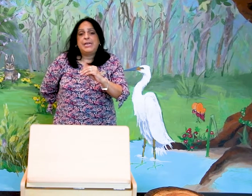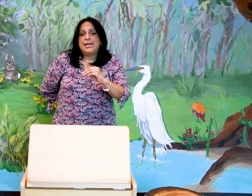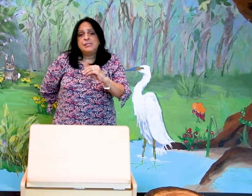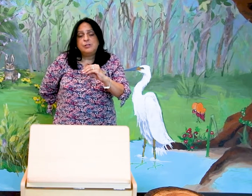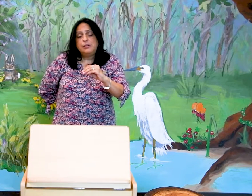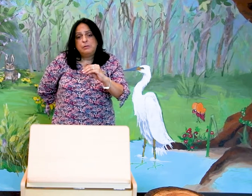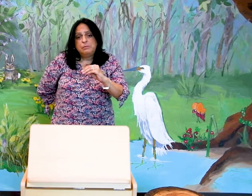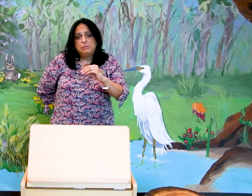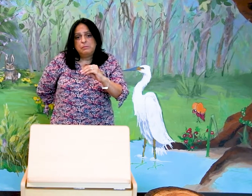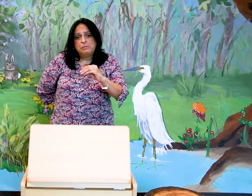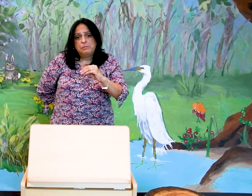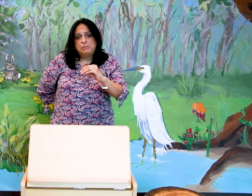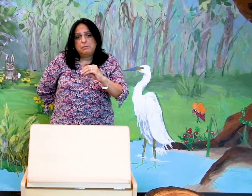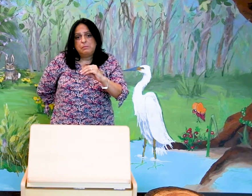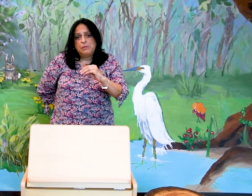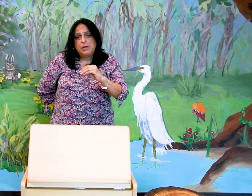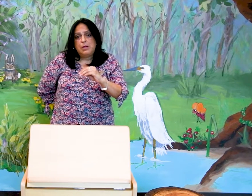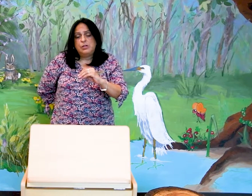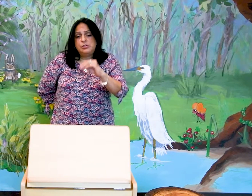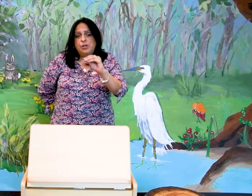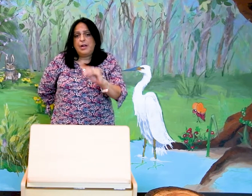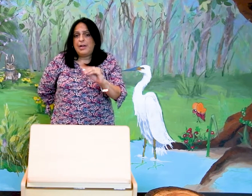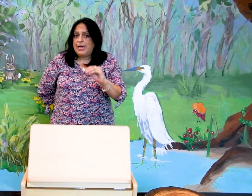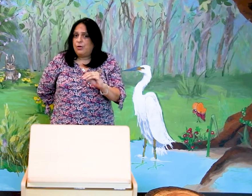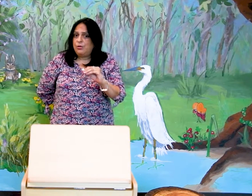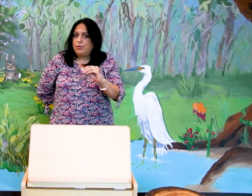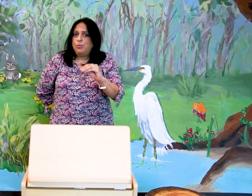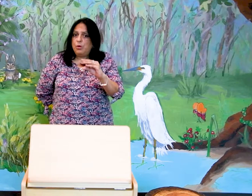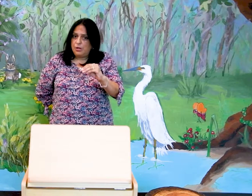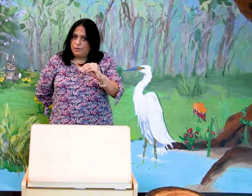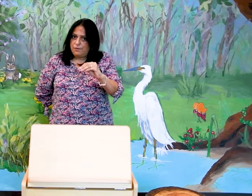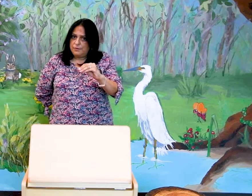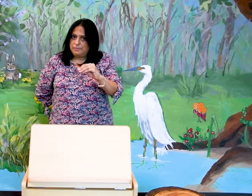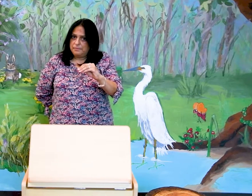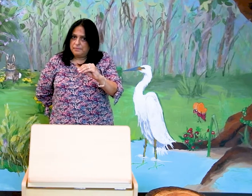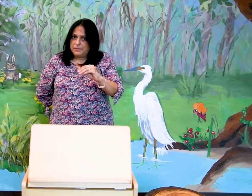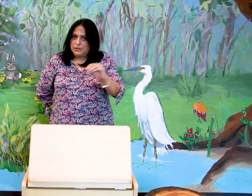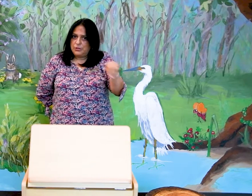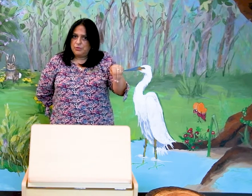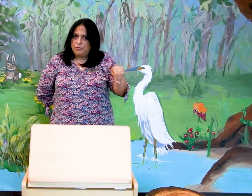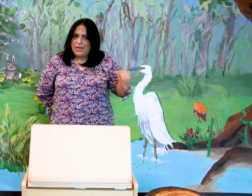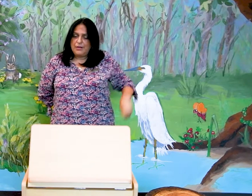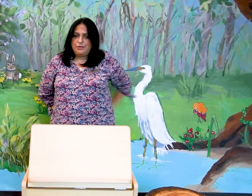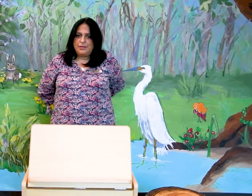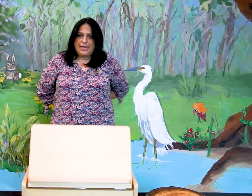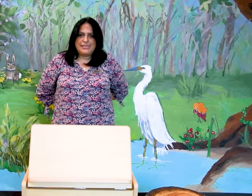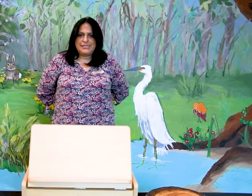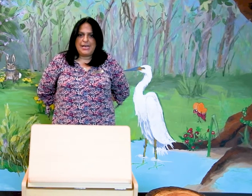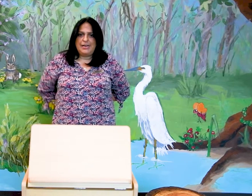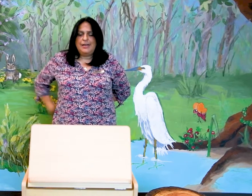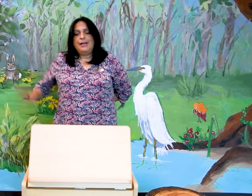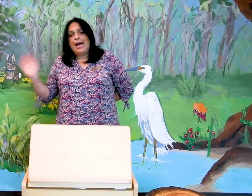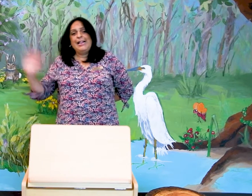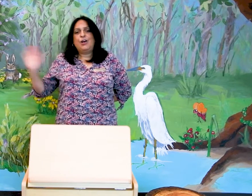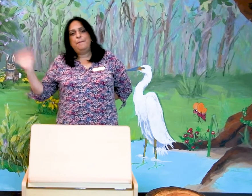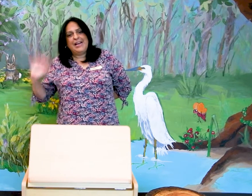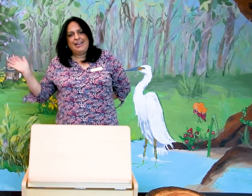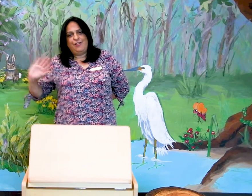answered. So the little wolf turned around and said, I'll come back another